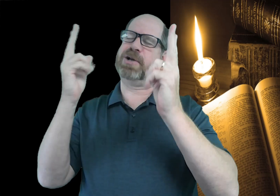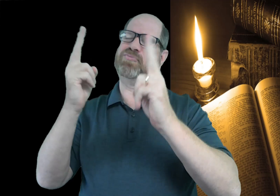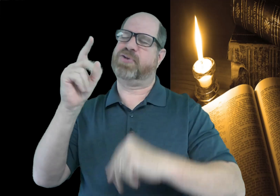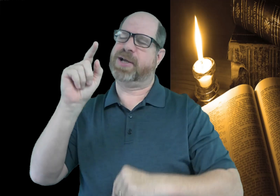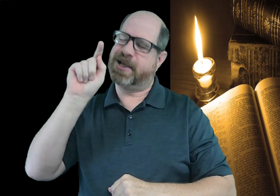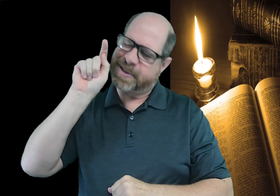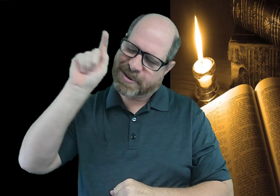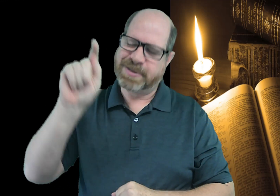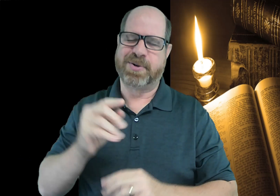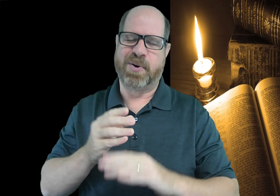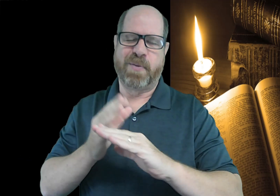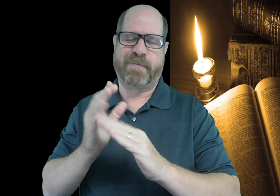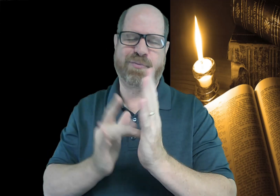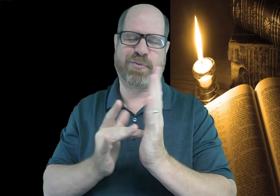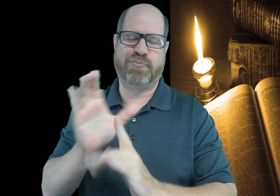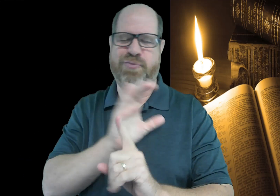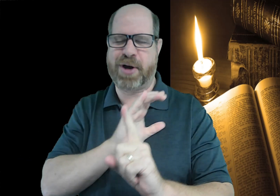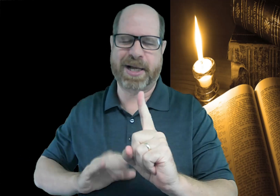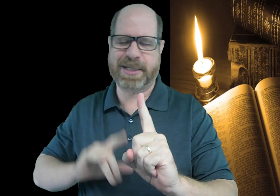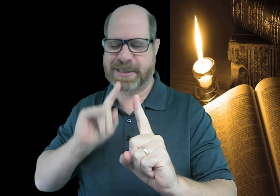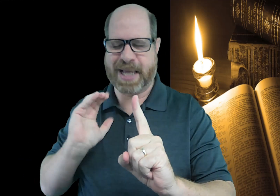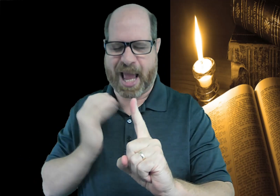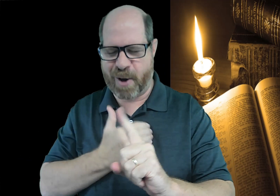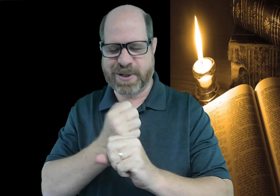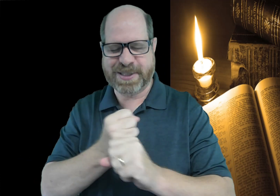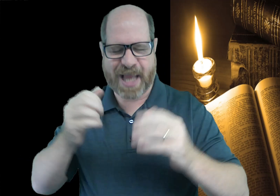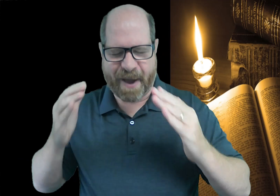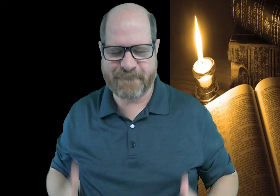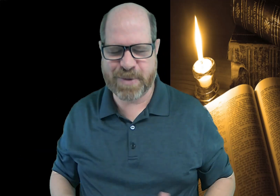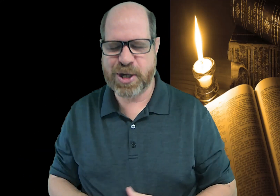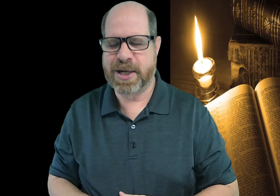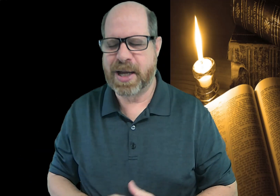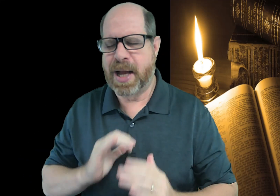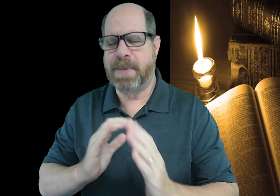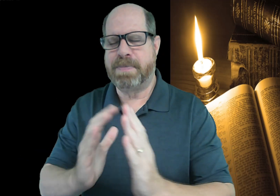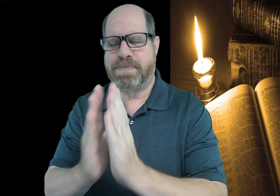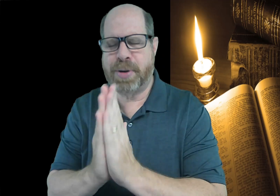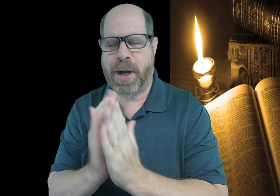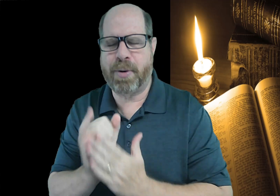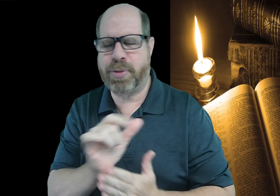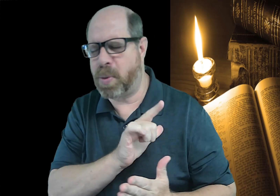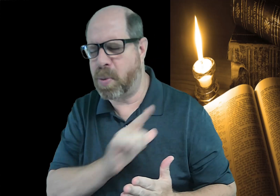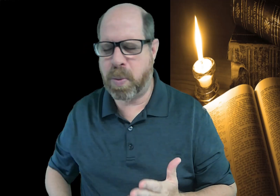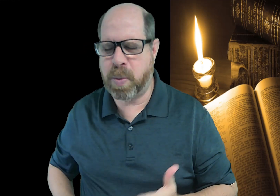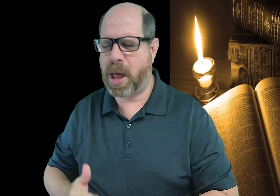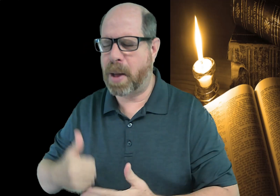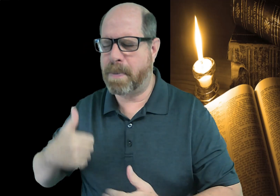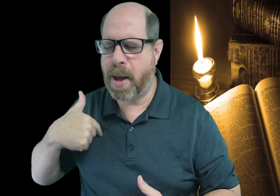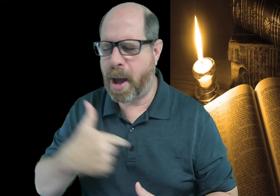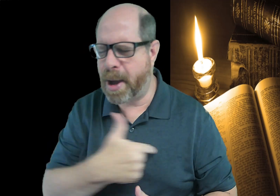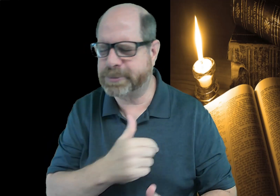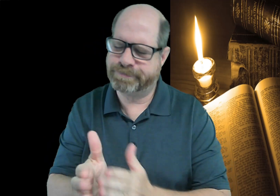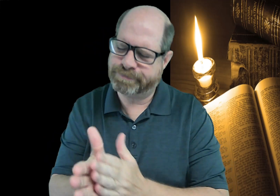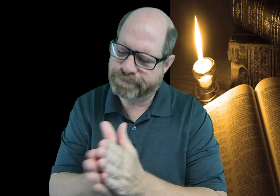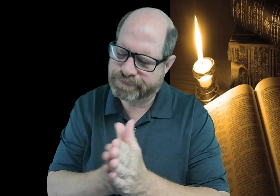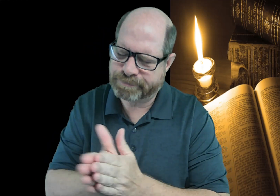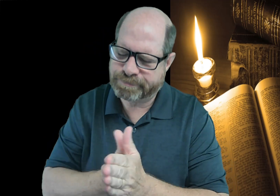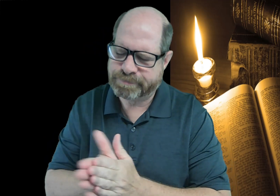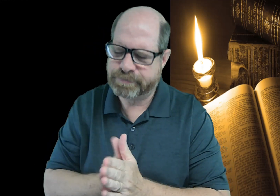We have victory in your name because Jesus Christ is our Savior. Help us, Lord, to stay